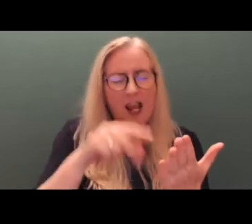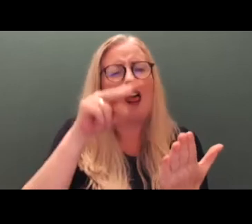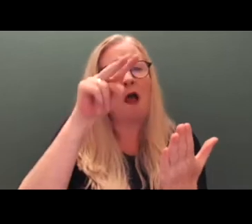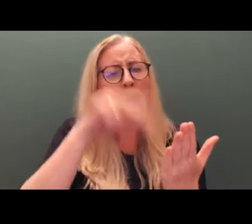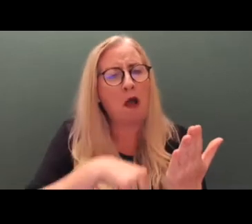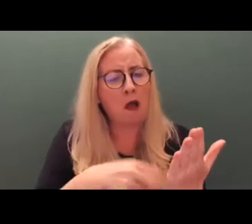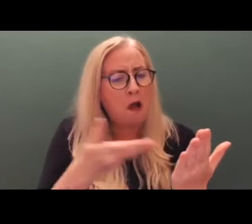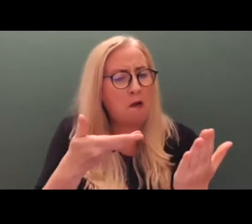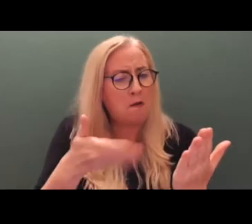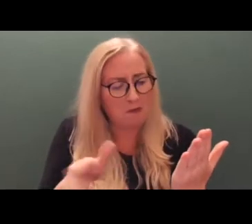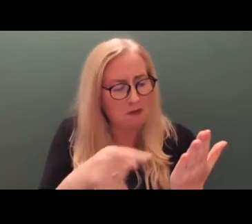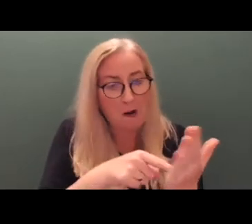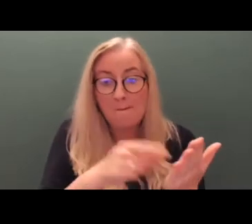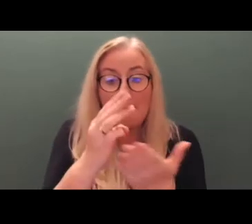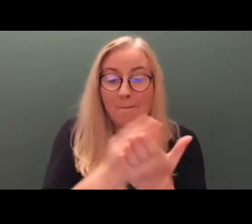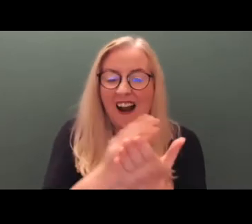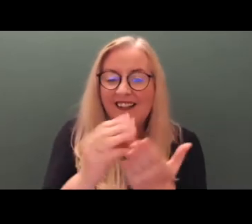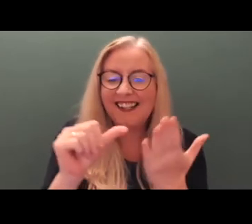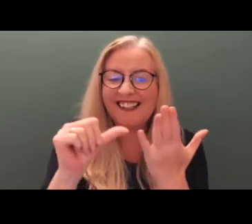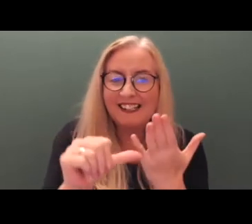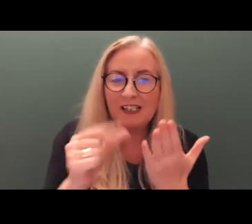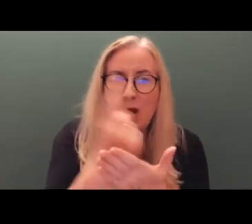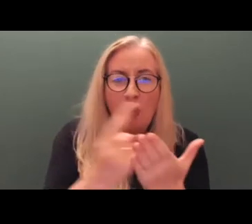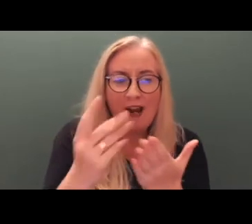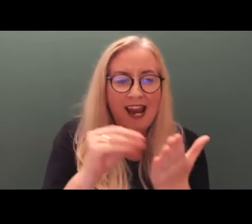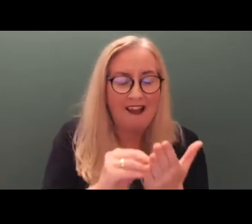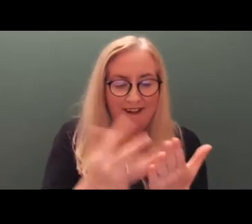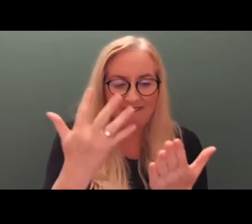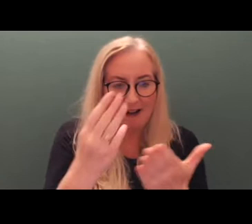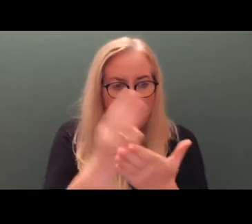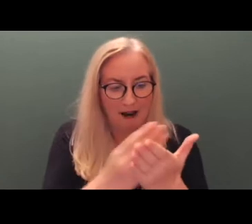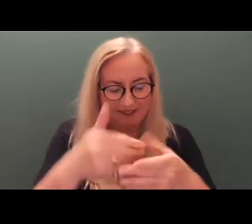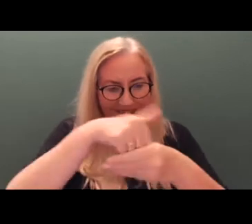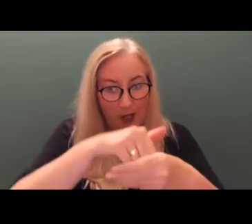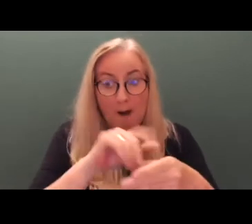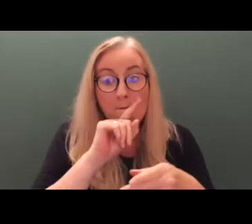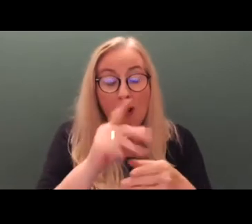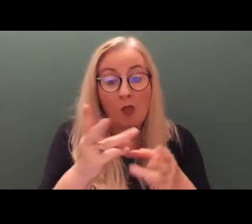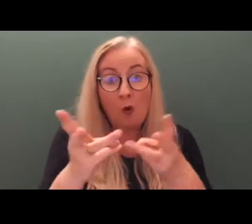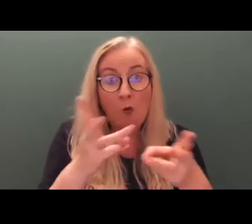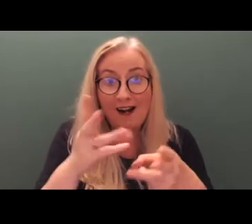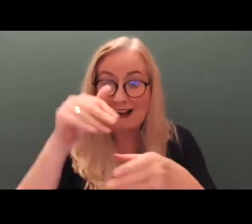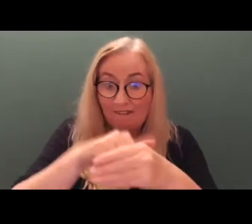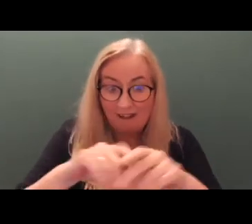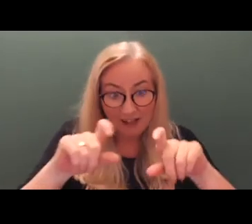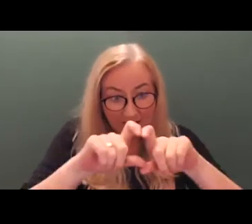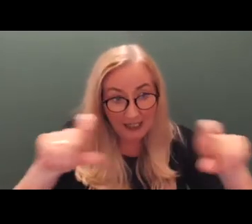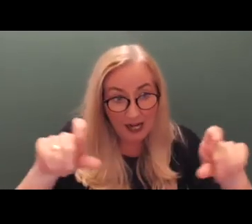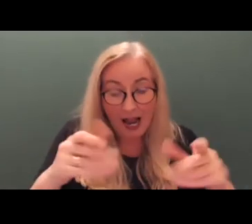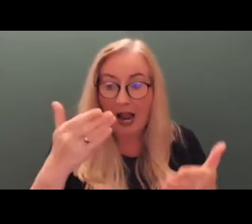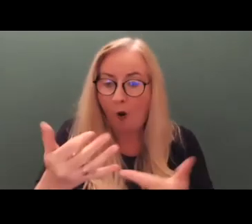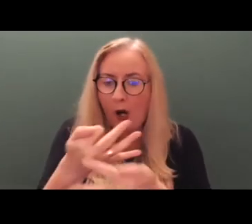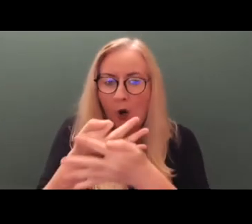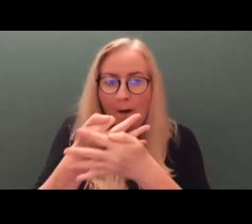Part 6 has only five modest sections, however, the work involved in complying with